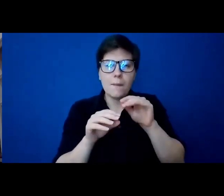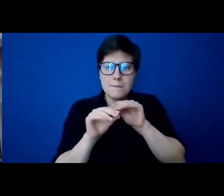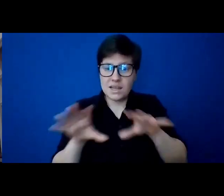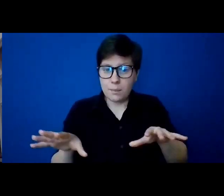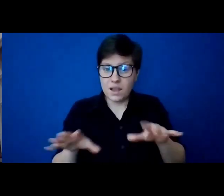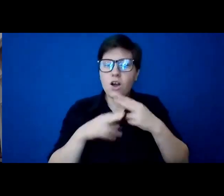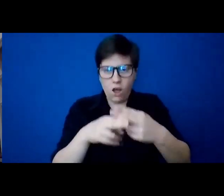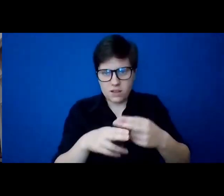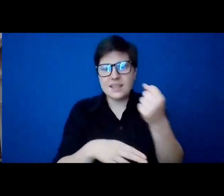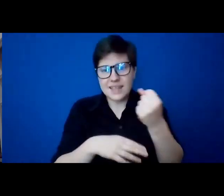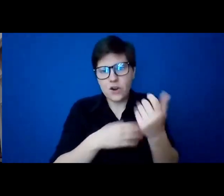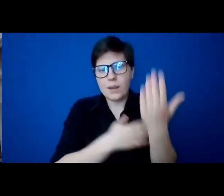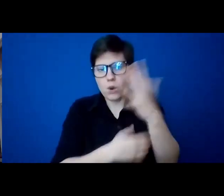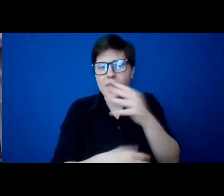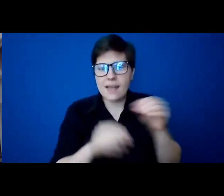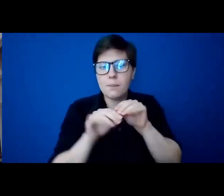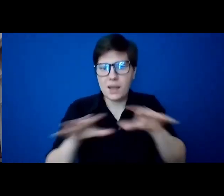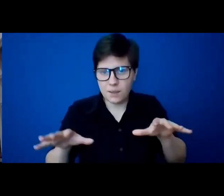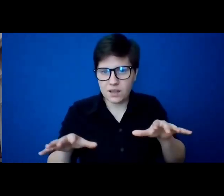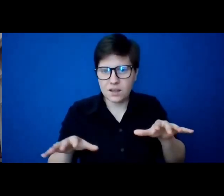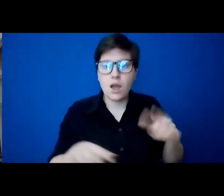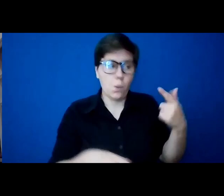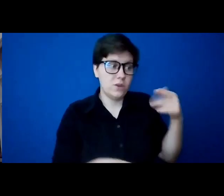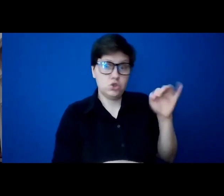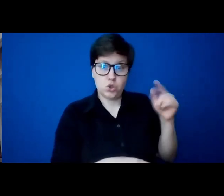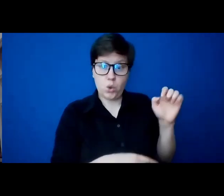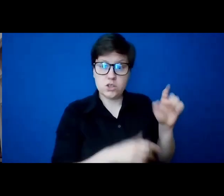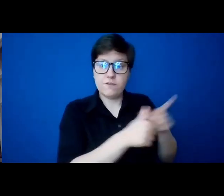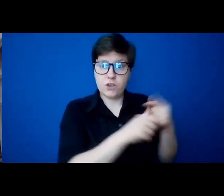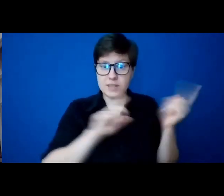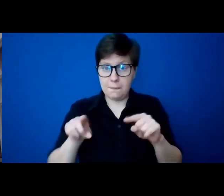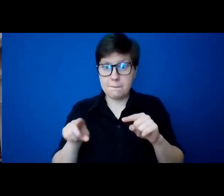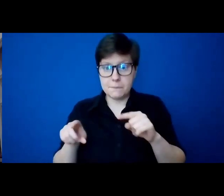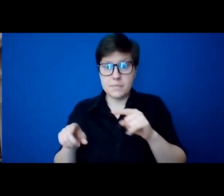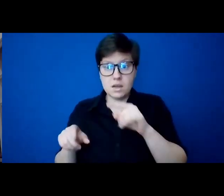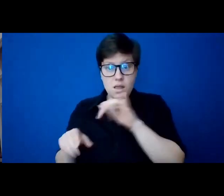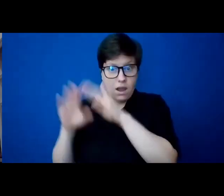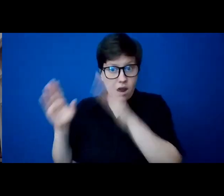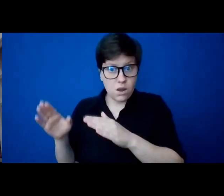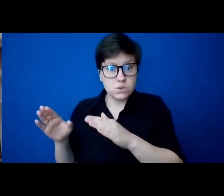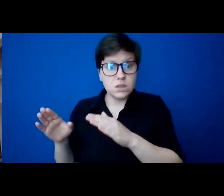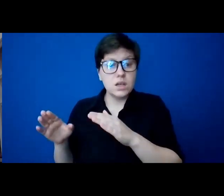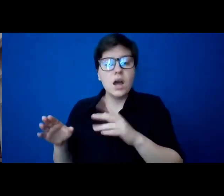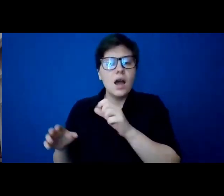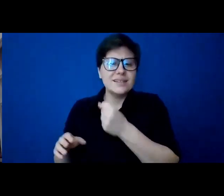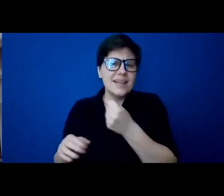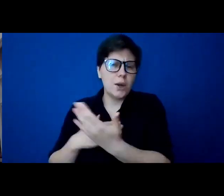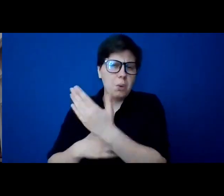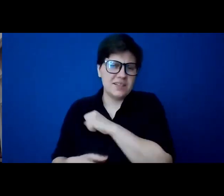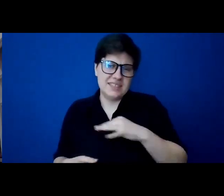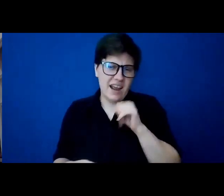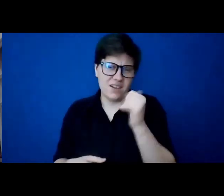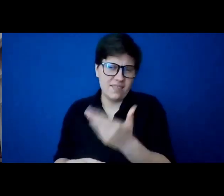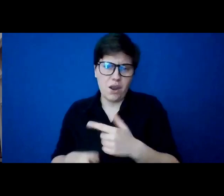pandemic. And it was about when George first came to the rectory. Saturday morning, the staff were not usually there, but I had my list of